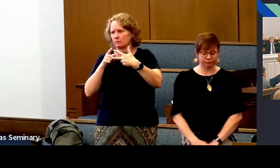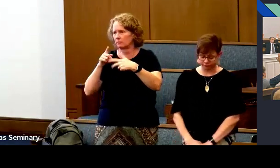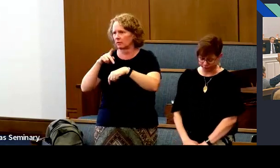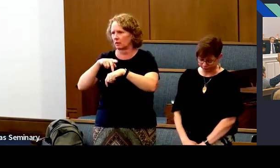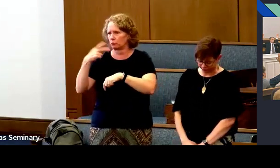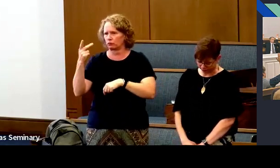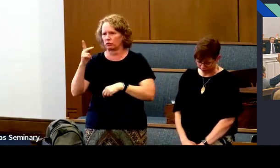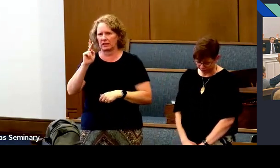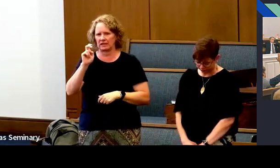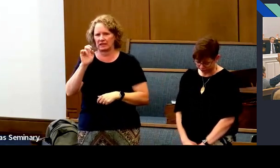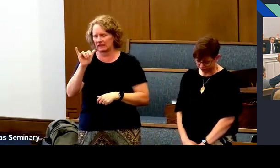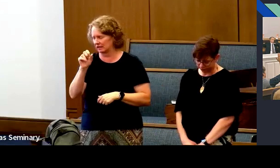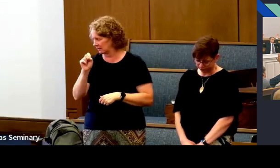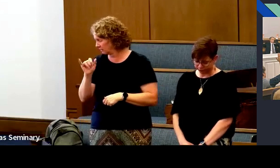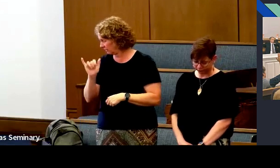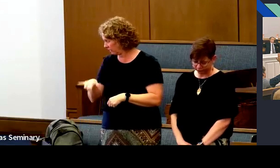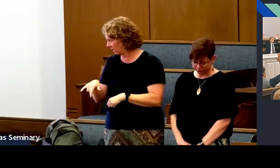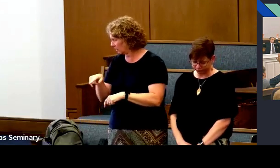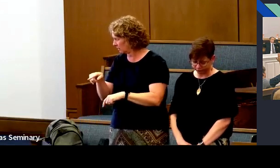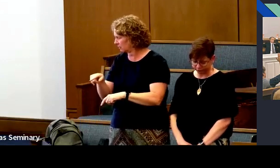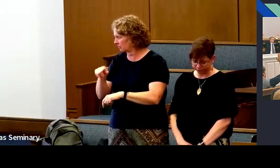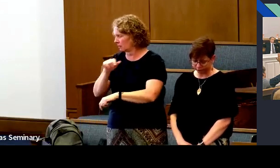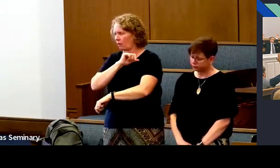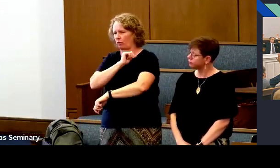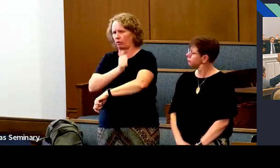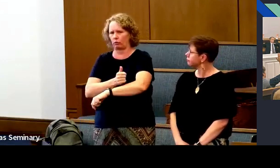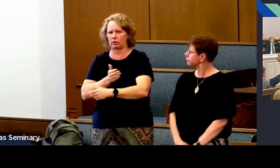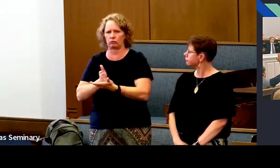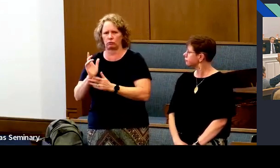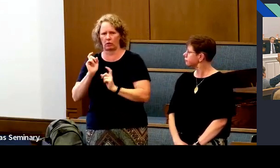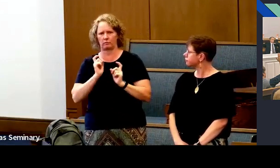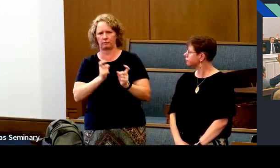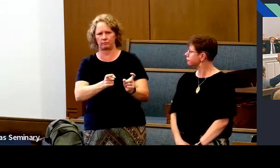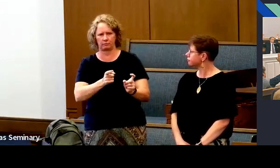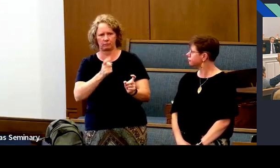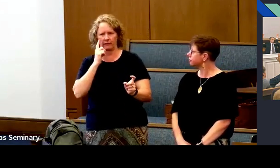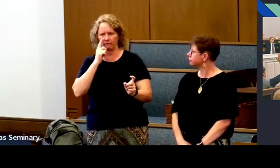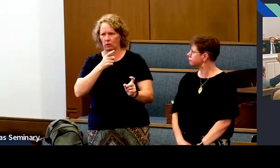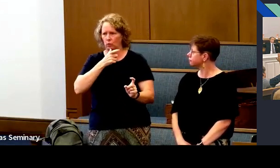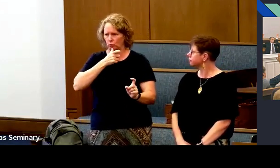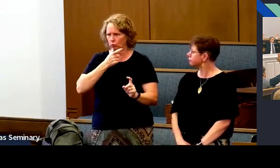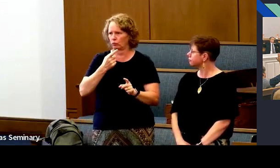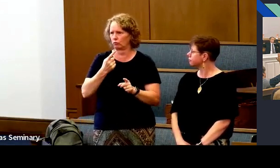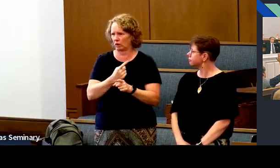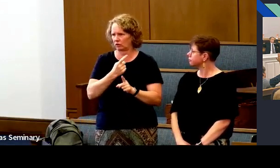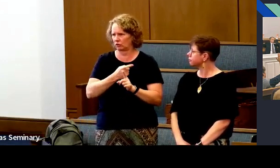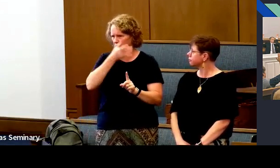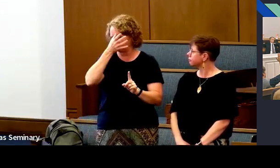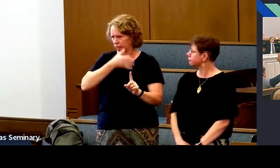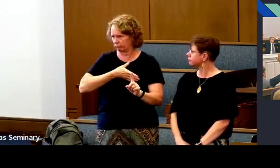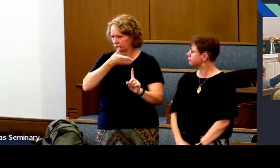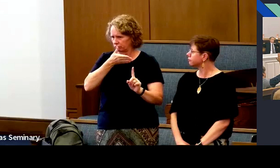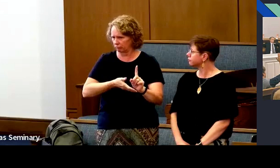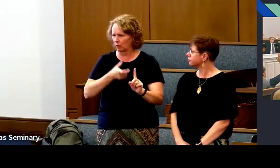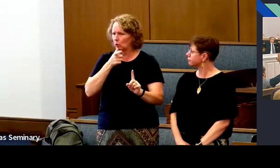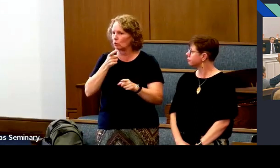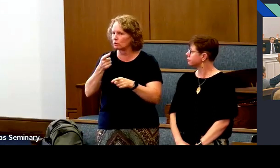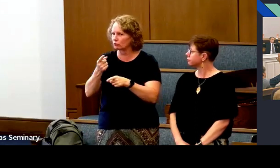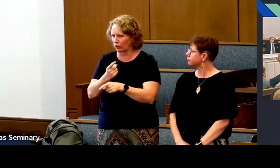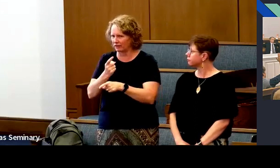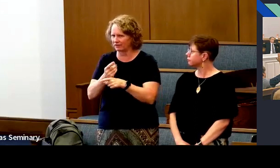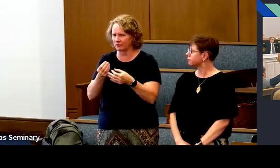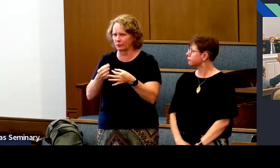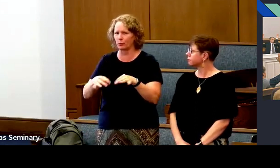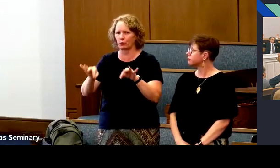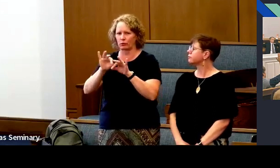Next, there we see priesthood keys, and that is the authority and the right for